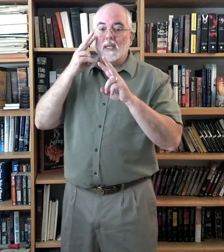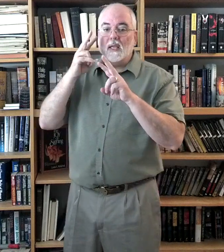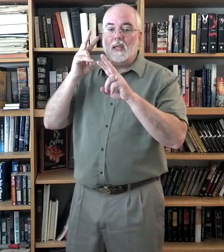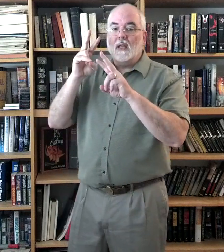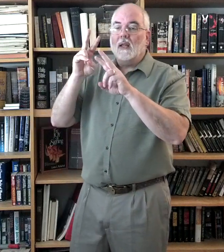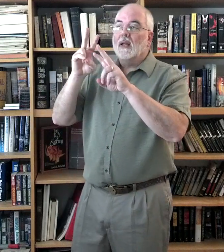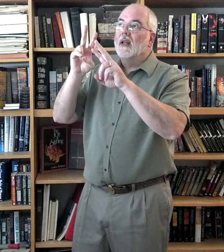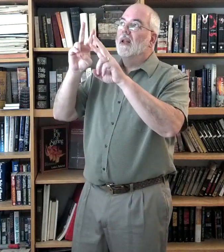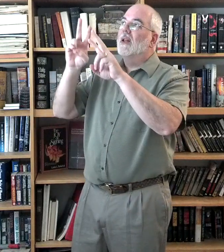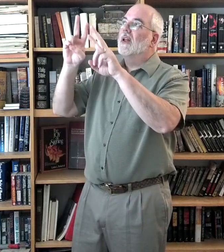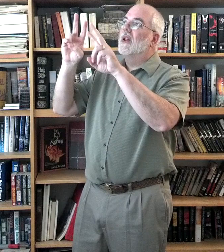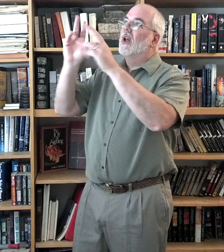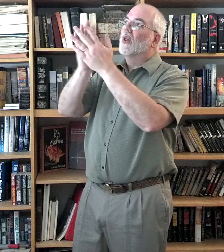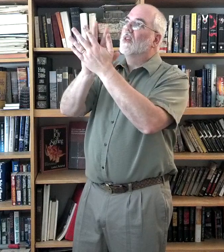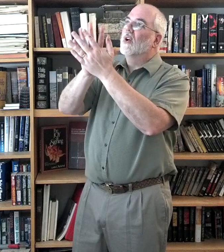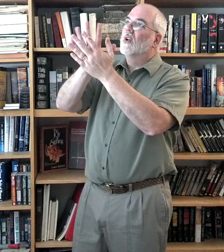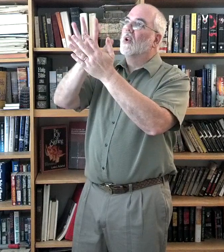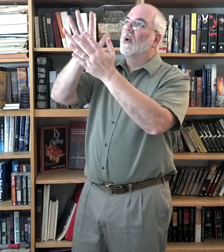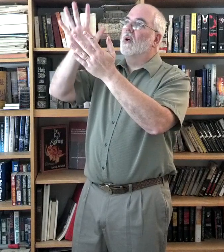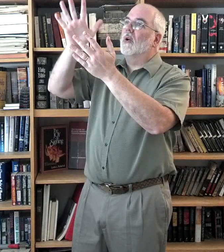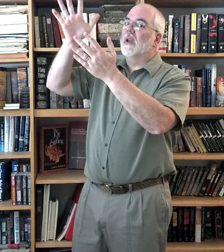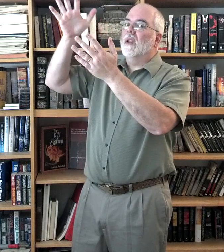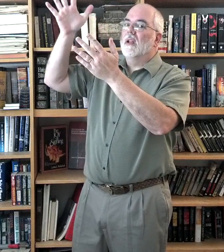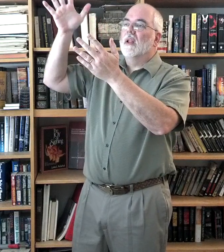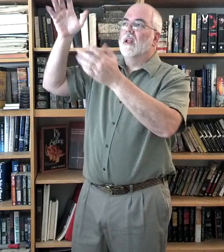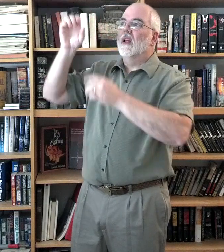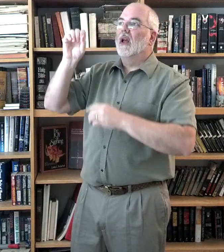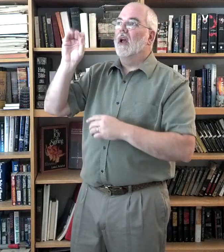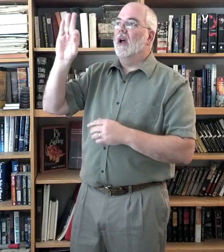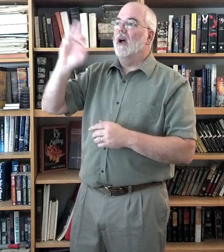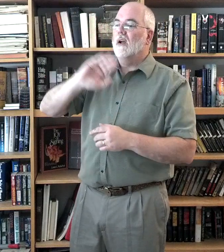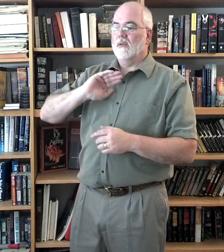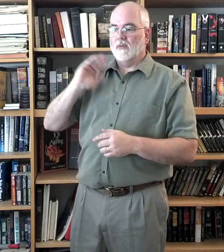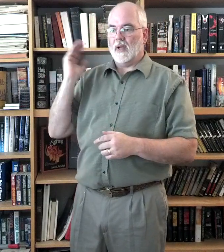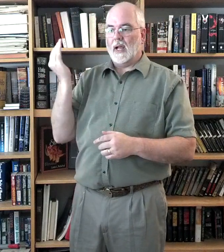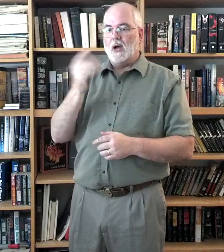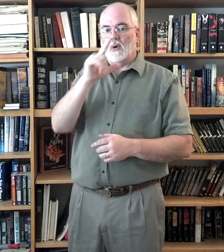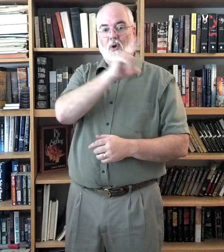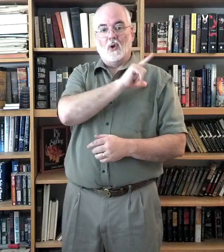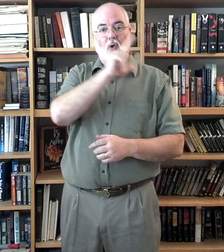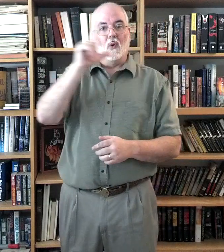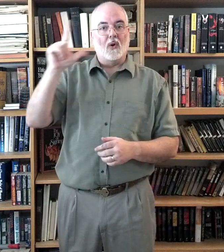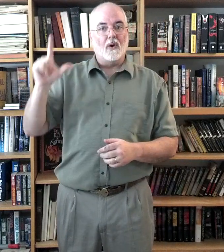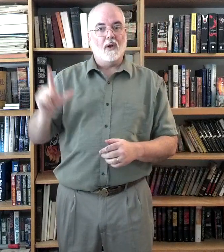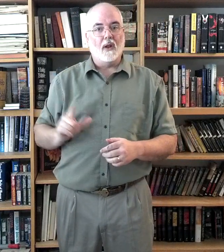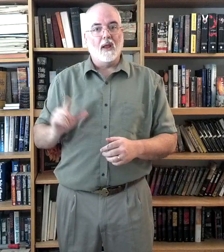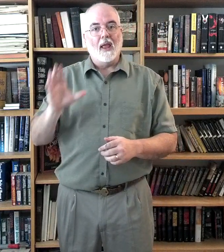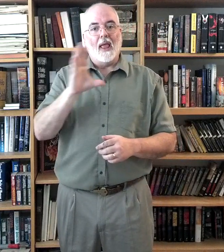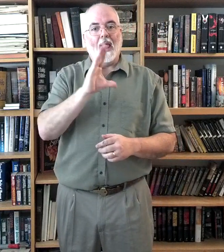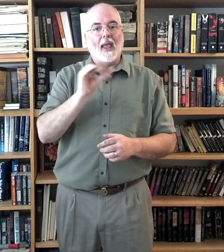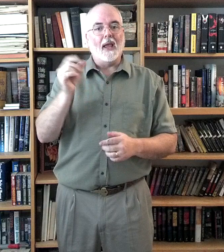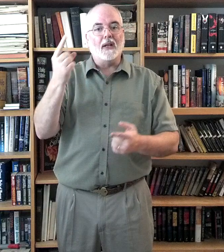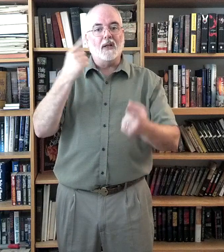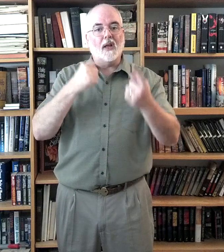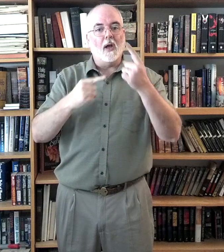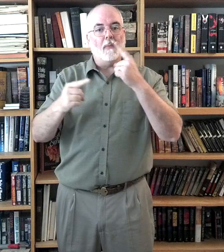the glory of our Lord and coming